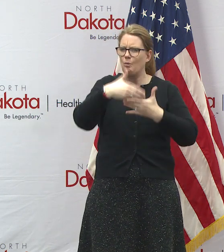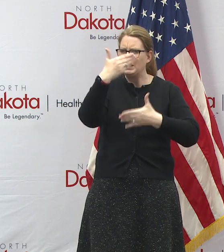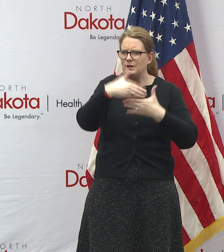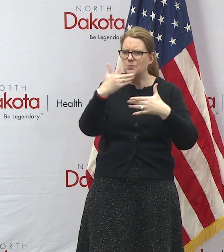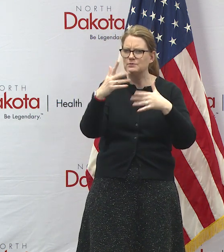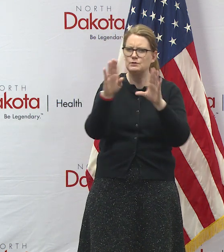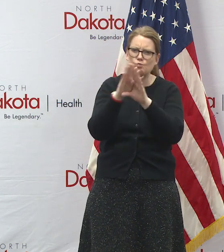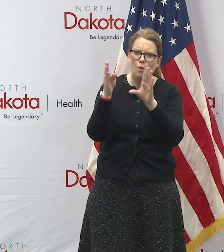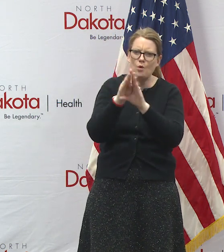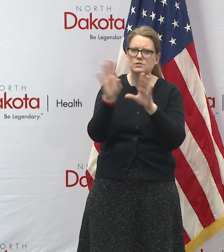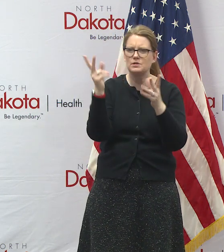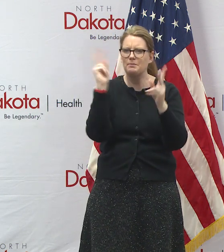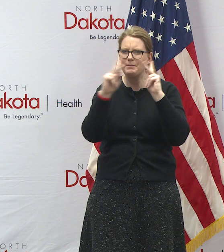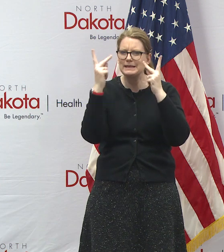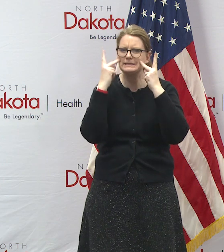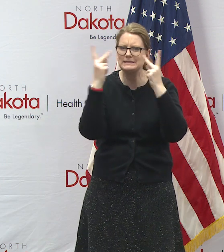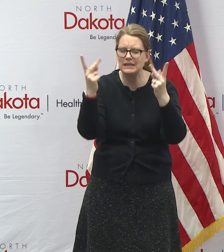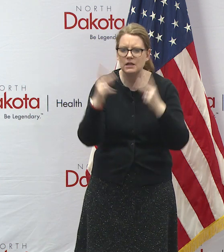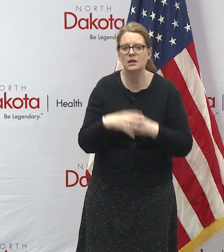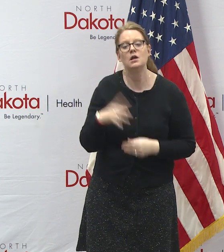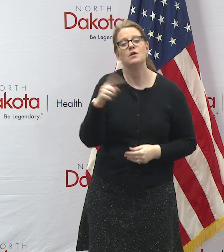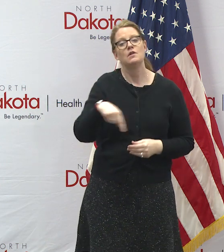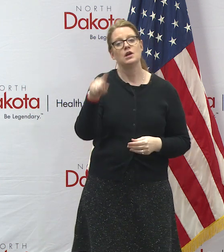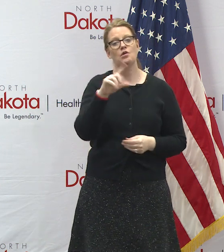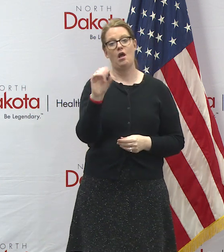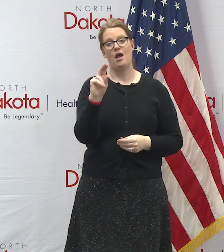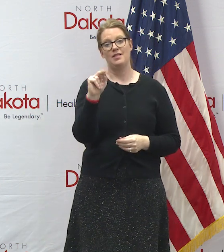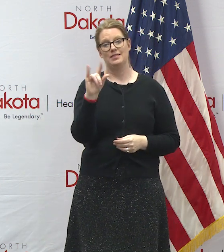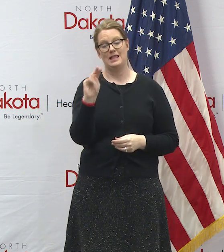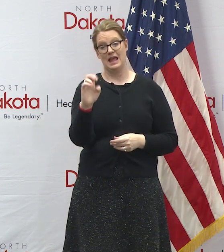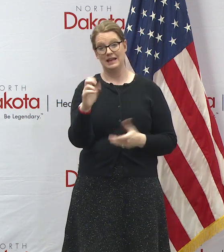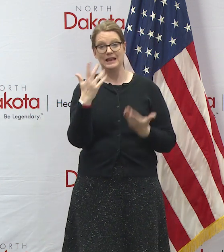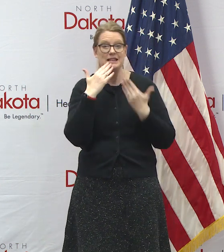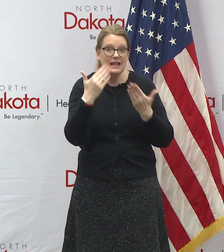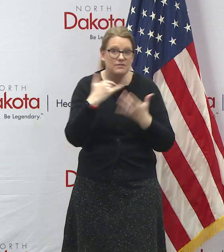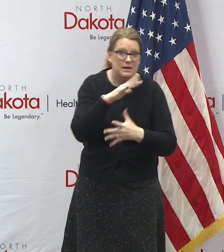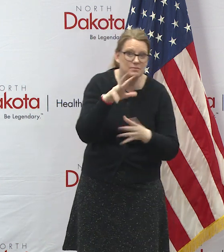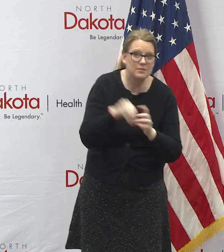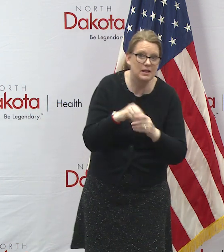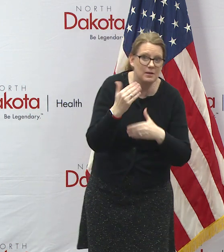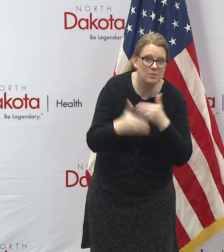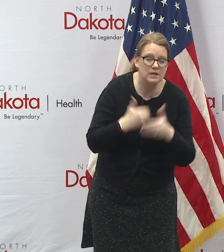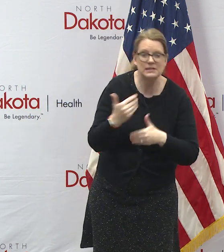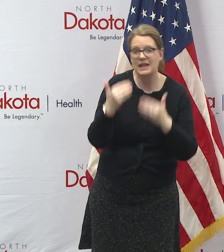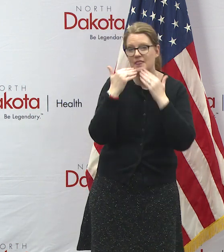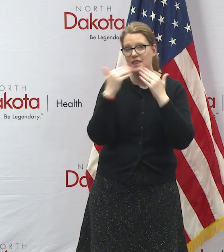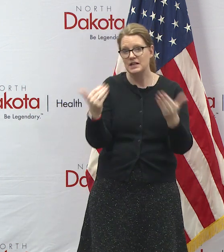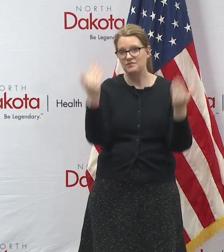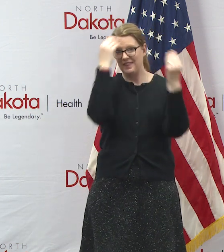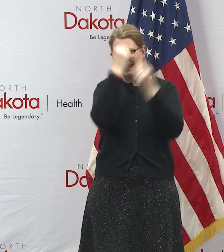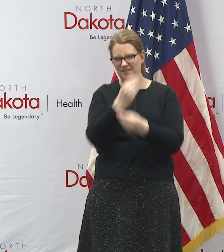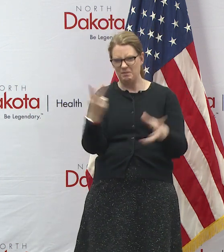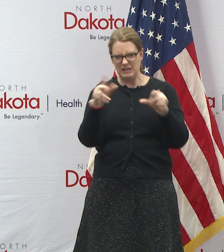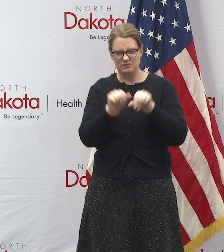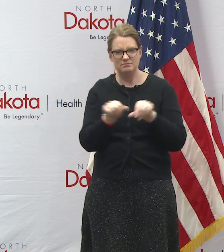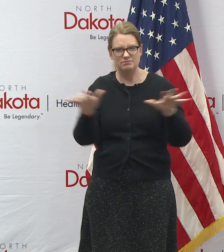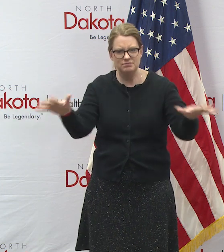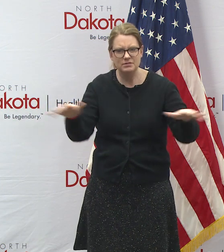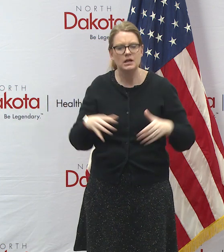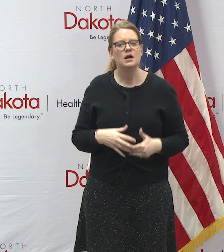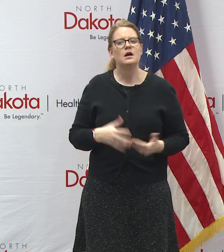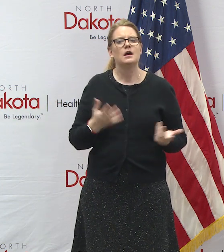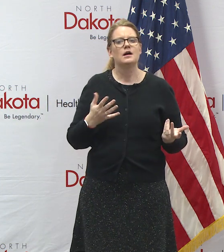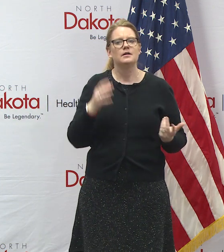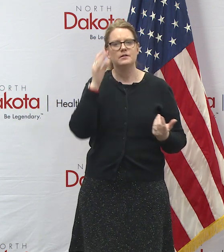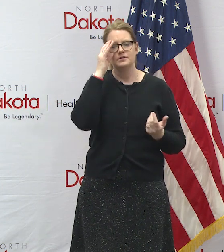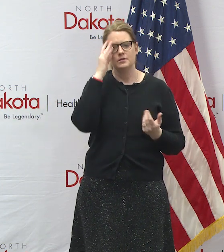that are listening online thank you for your time thanks for being part of the process thanks for getting the information out we know there's a feed that goes